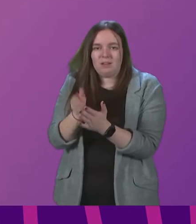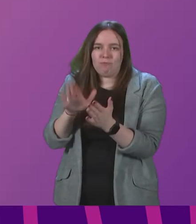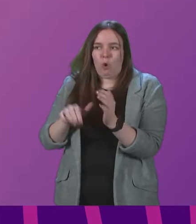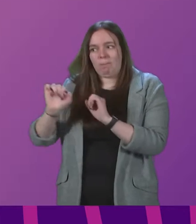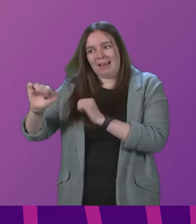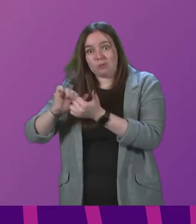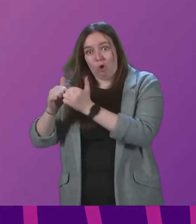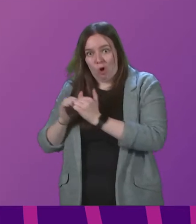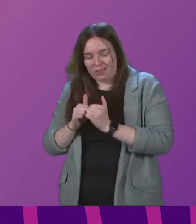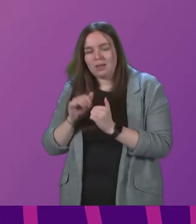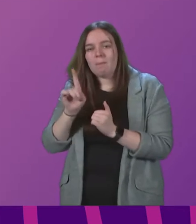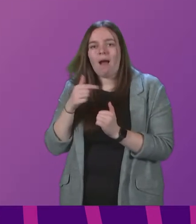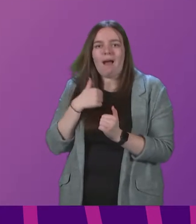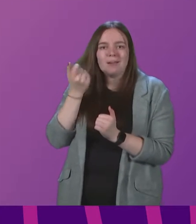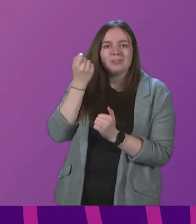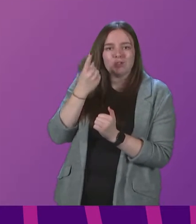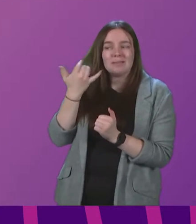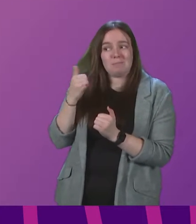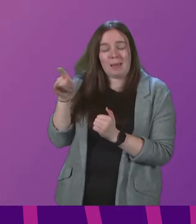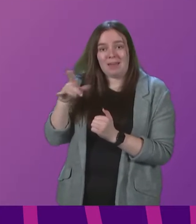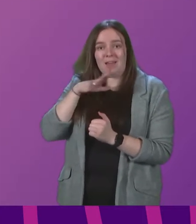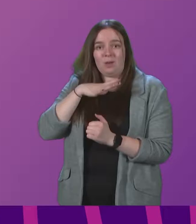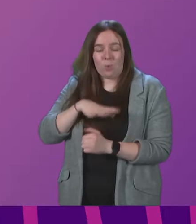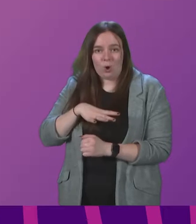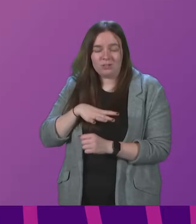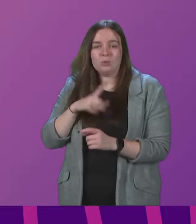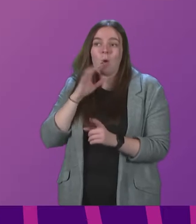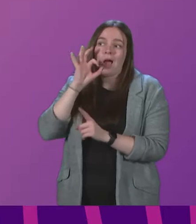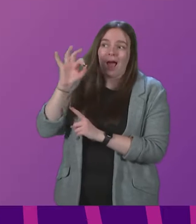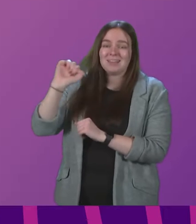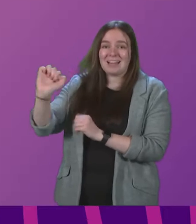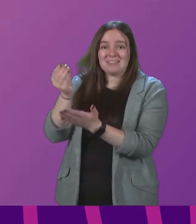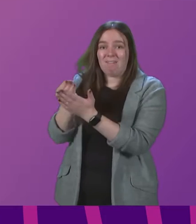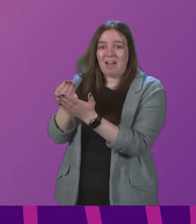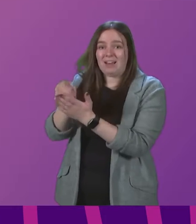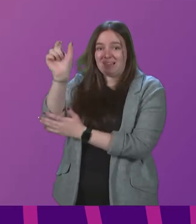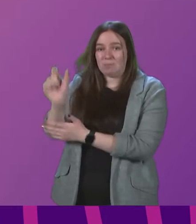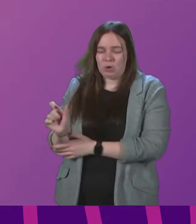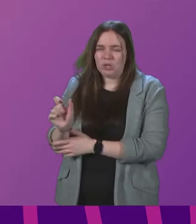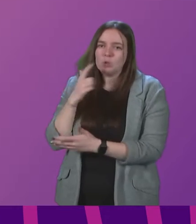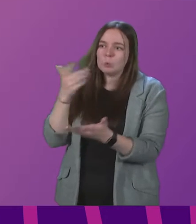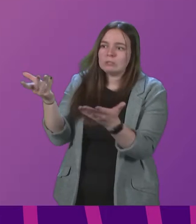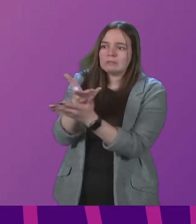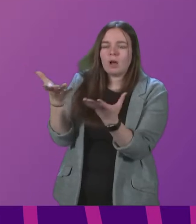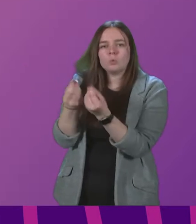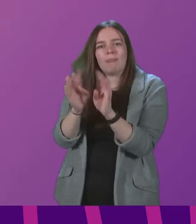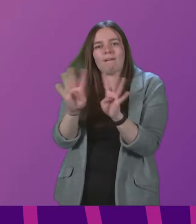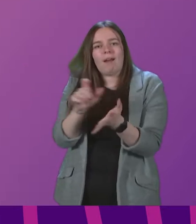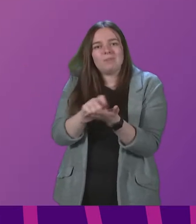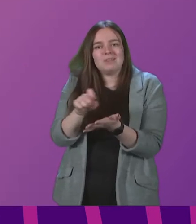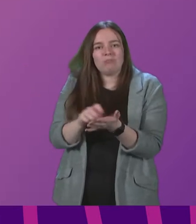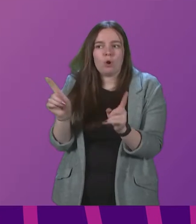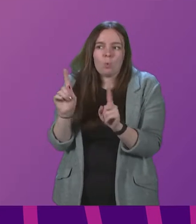colleagues. But I would suggest that he may wish to ask his finance spokesperson to discuss with the Cabinet Secretary